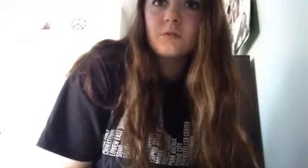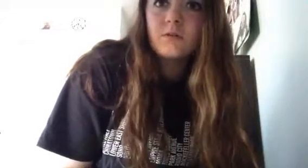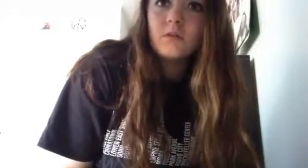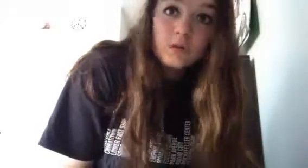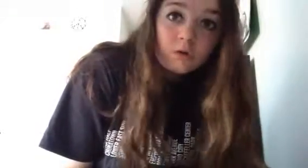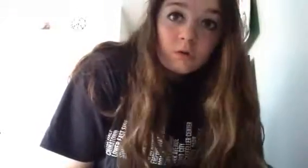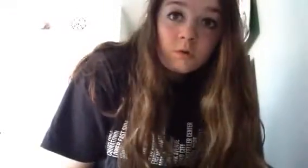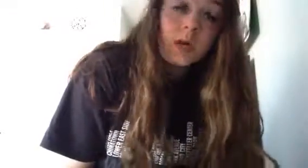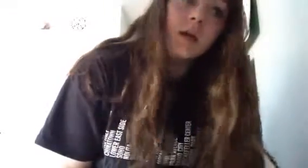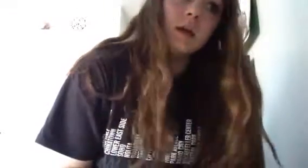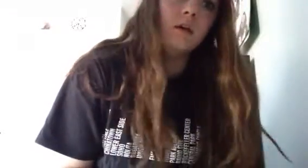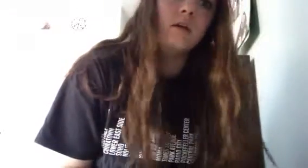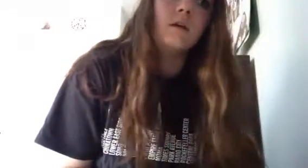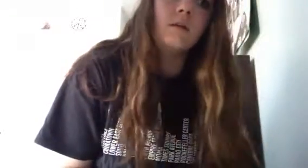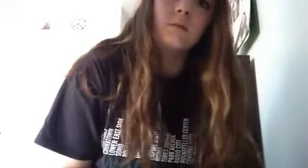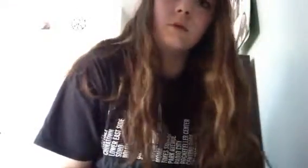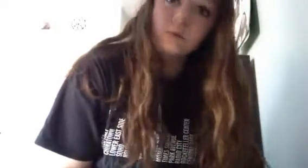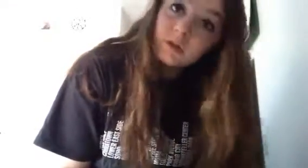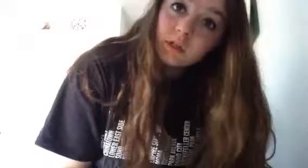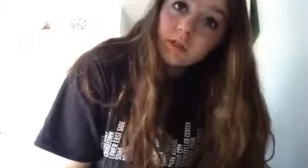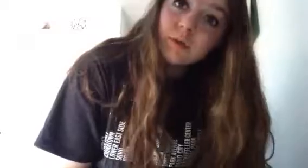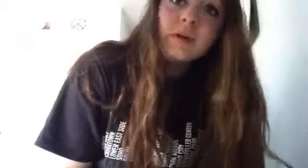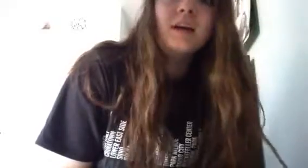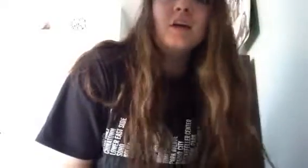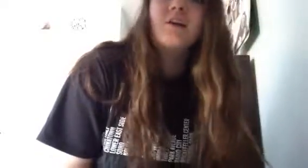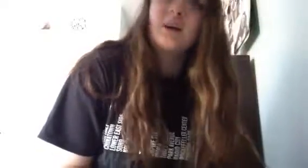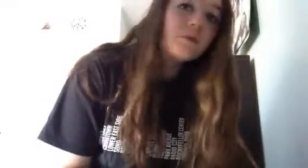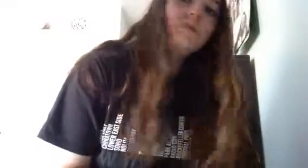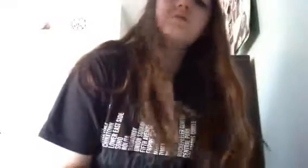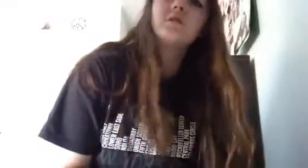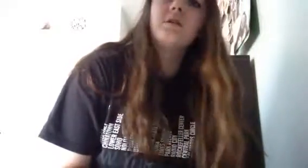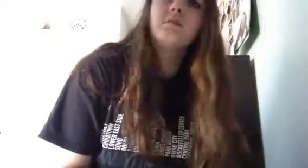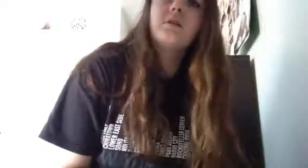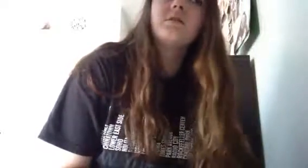below and i'll put my twitter below not put my instagram because